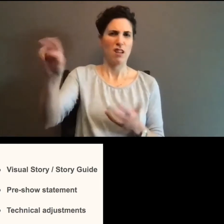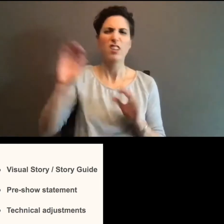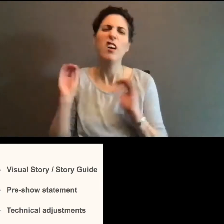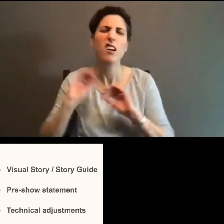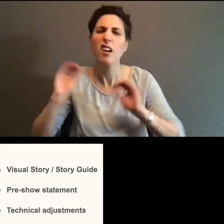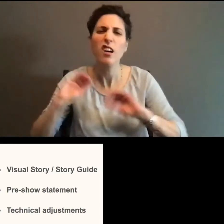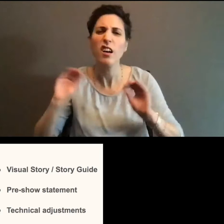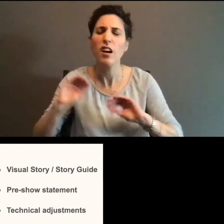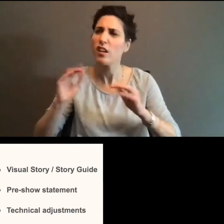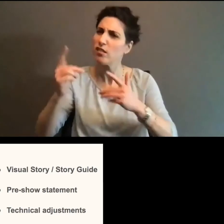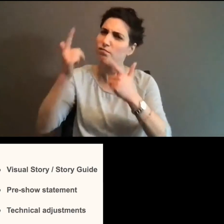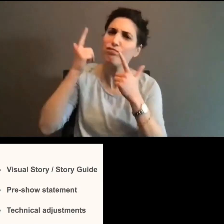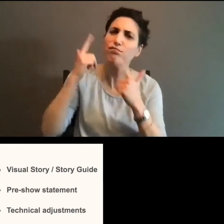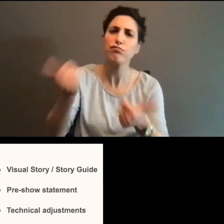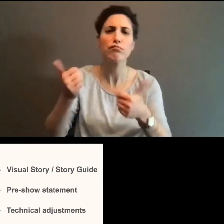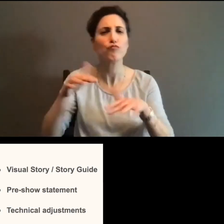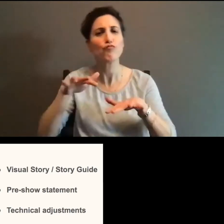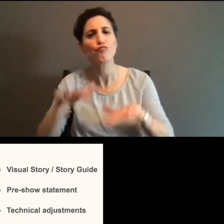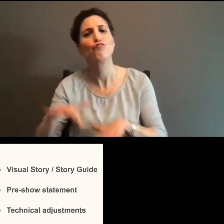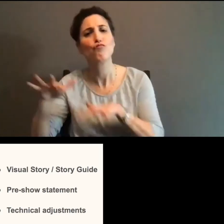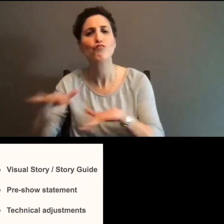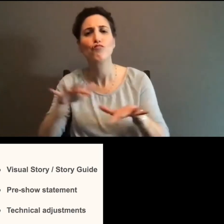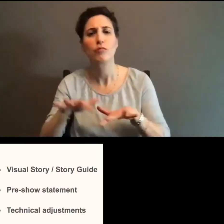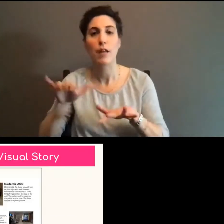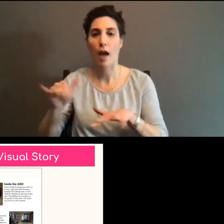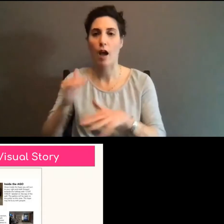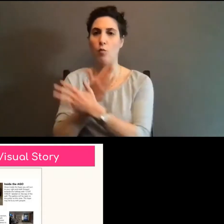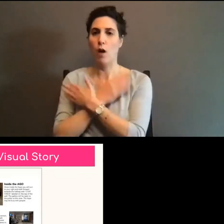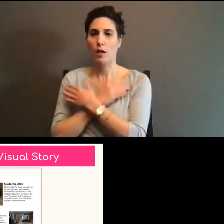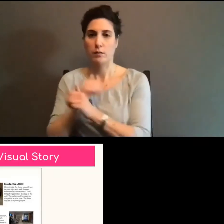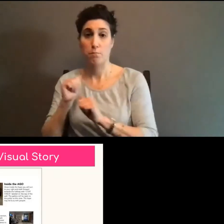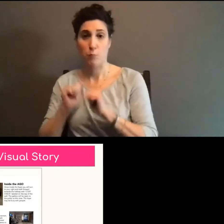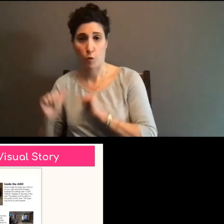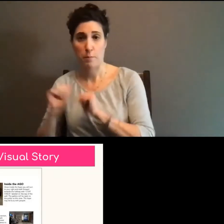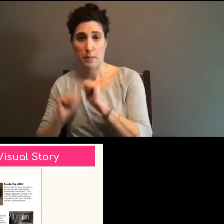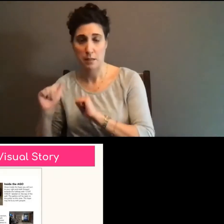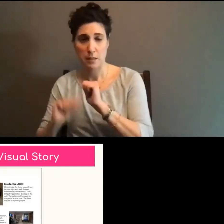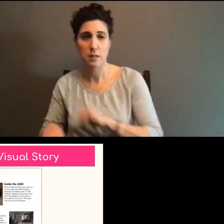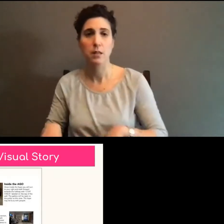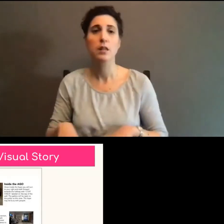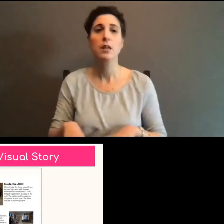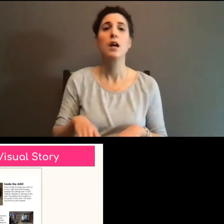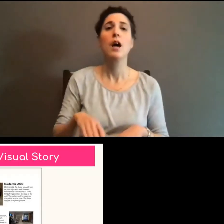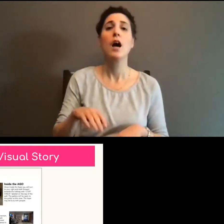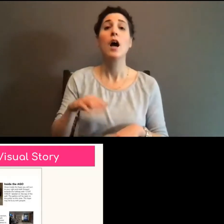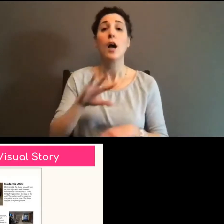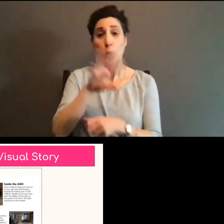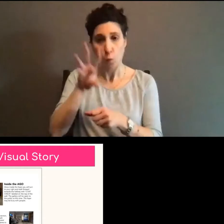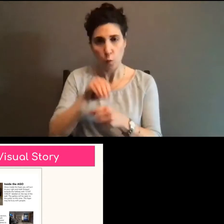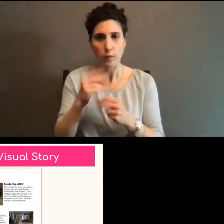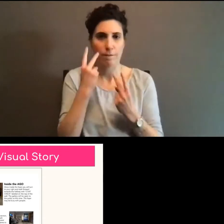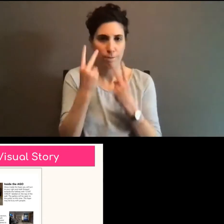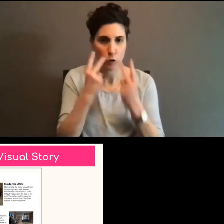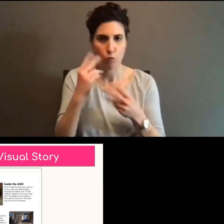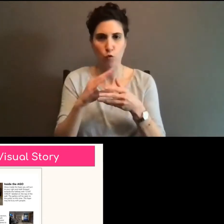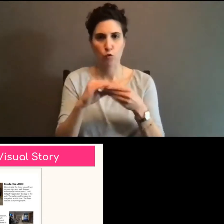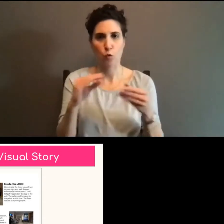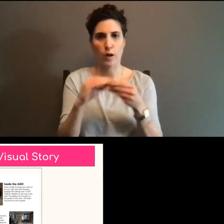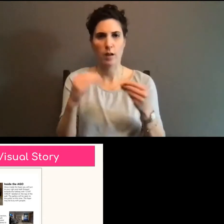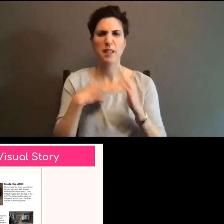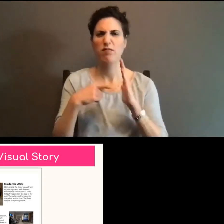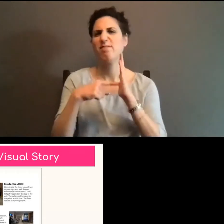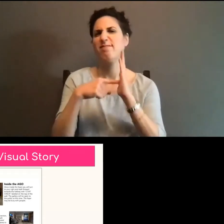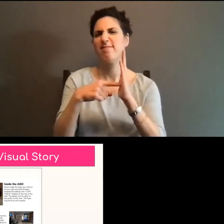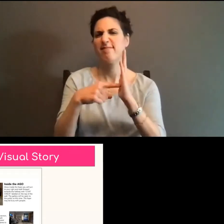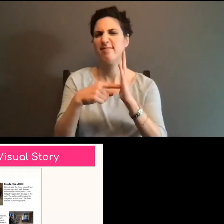Um, so I'm just going to move to the next slide to show you a little bit about the visual story. And the reason I want to focus on the visual story